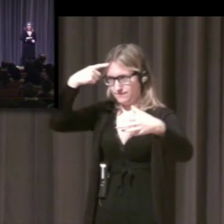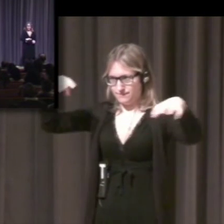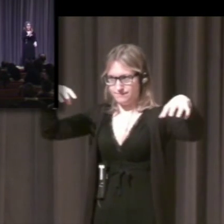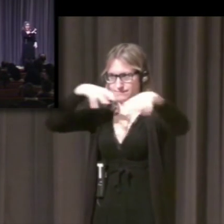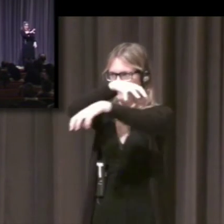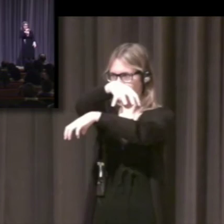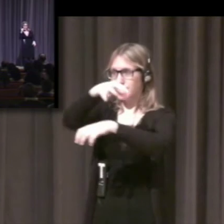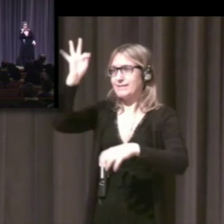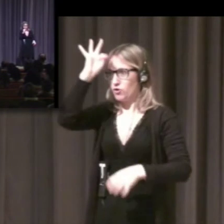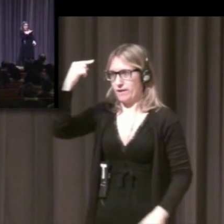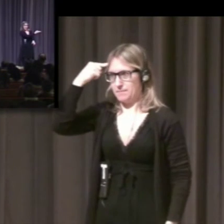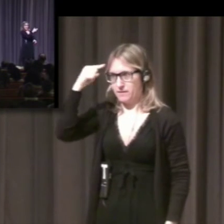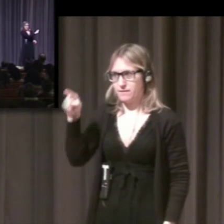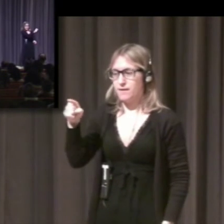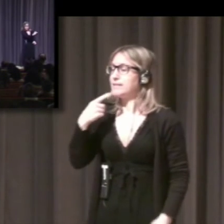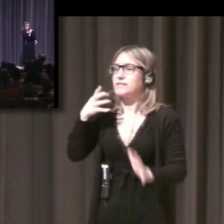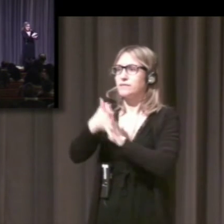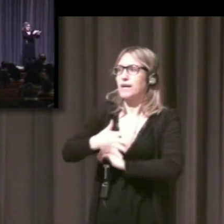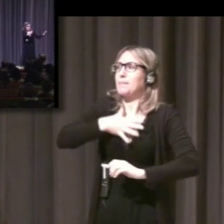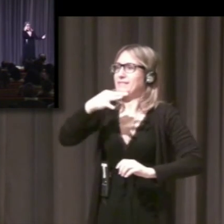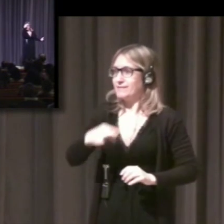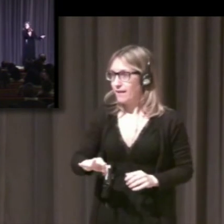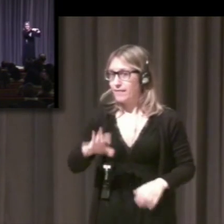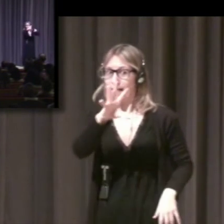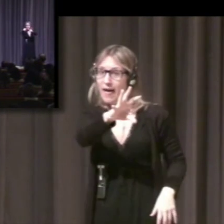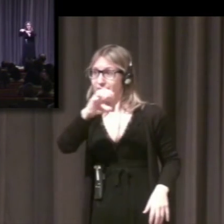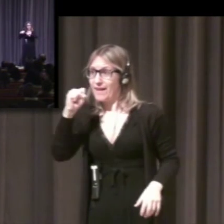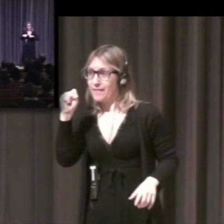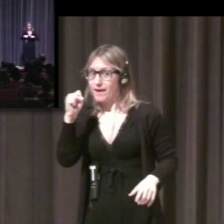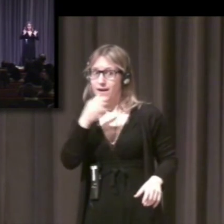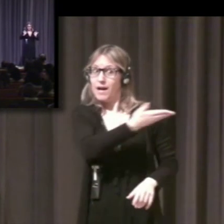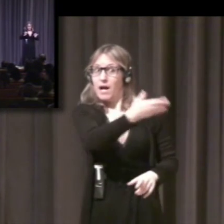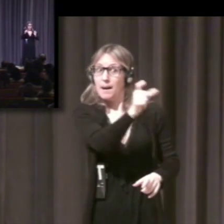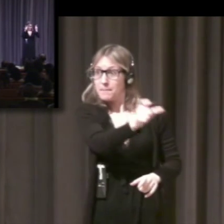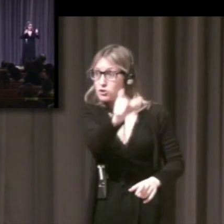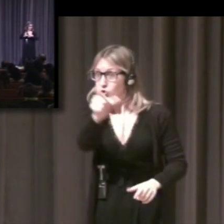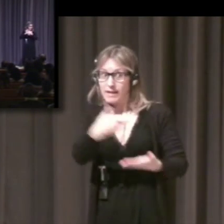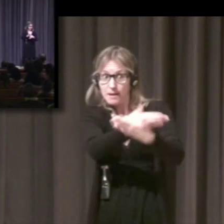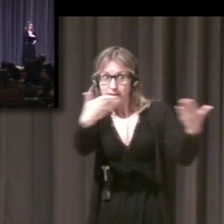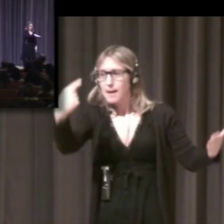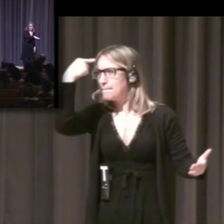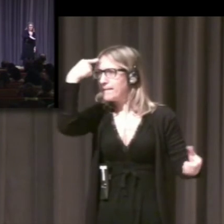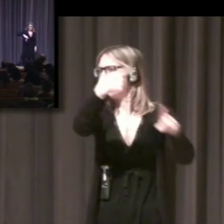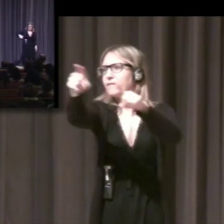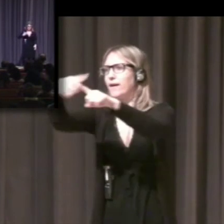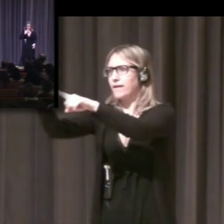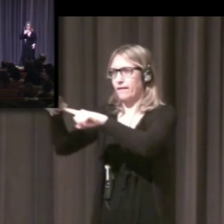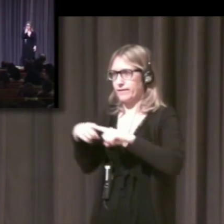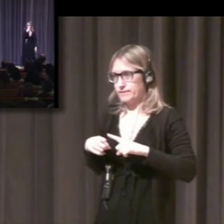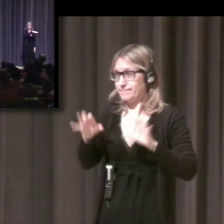if you're a child and you see somebody